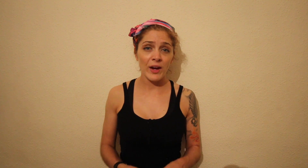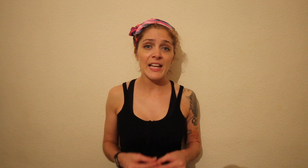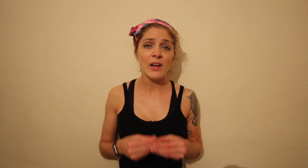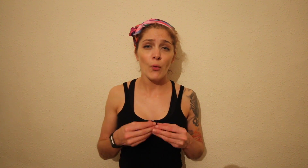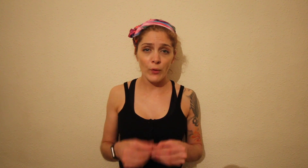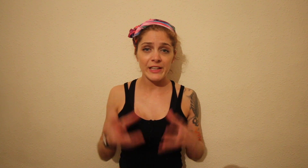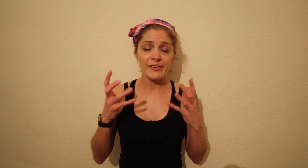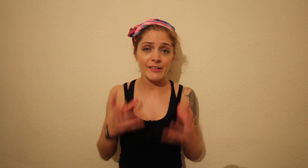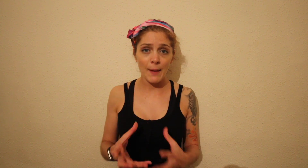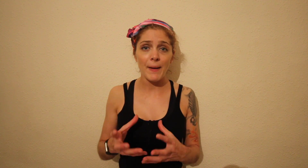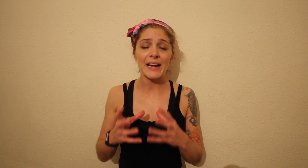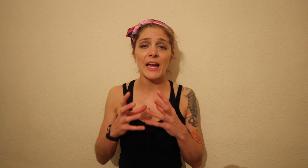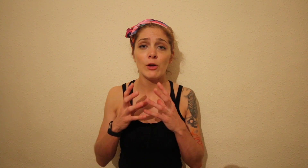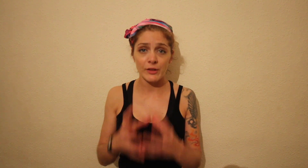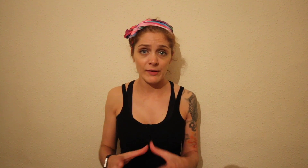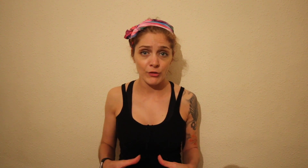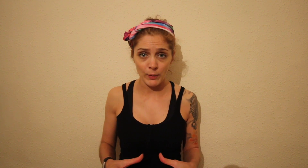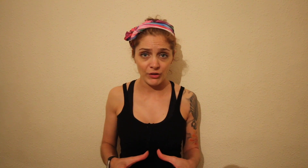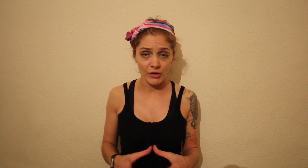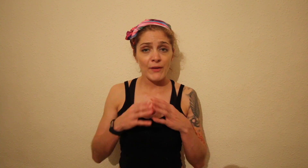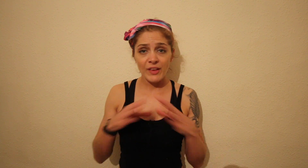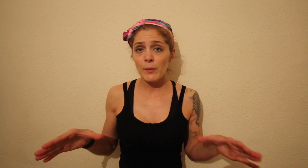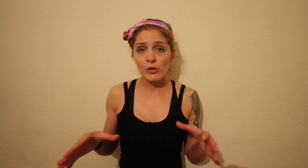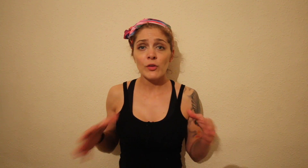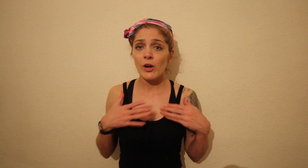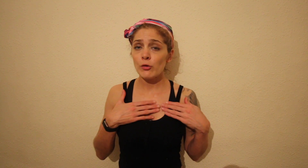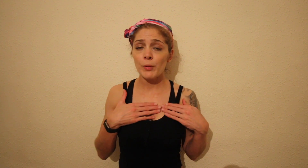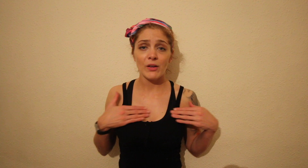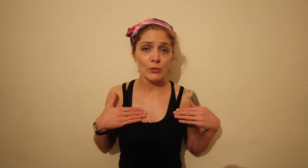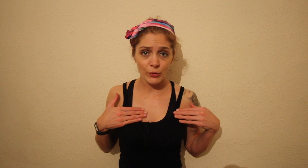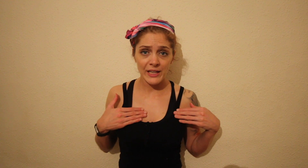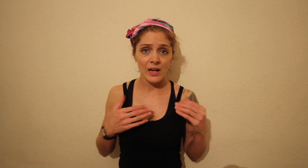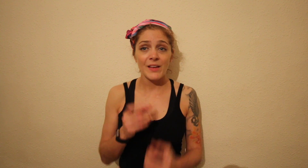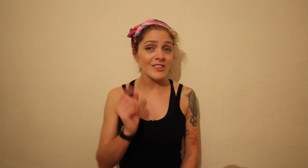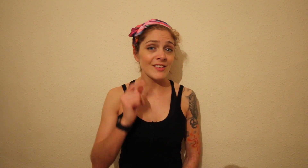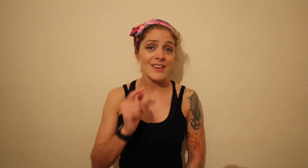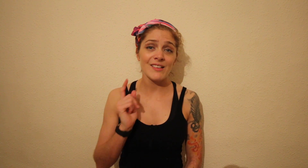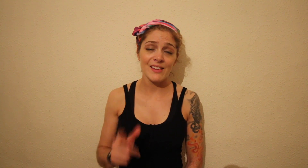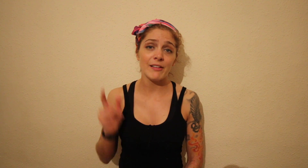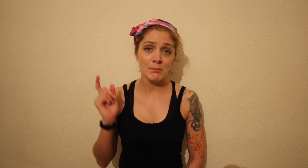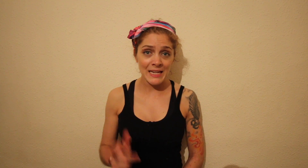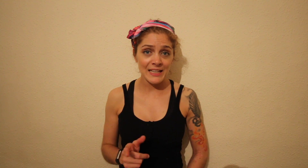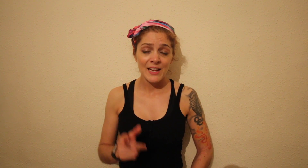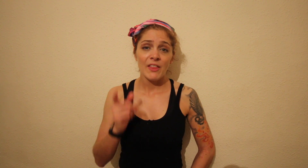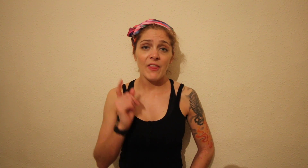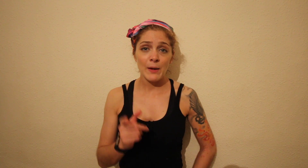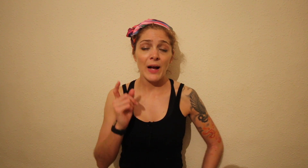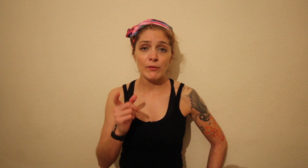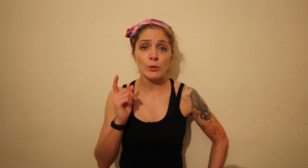really really step back and look at the situation. If someone's got the title personal trainer that doesn't necessarily mean that they will have your